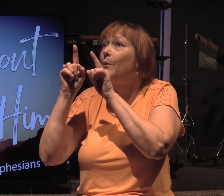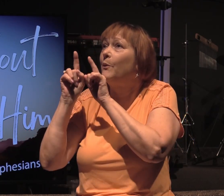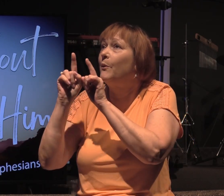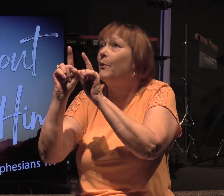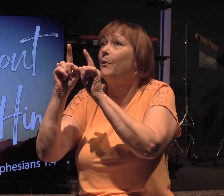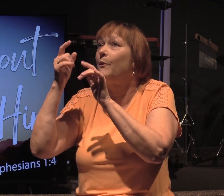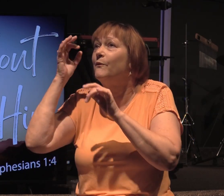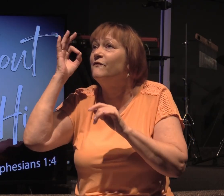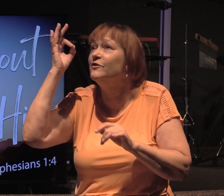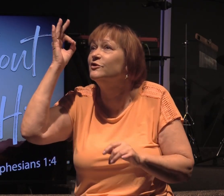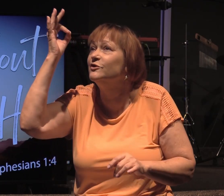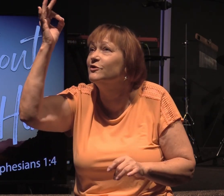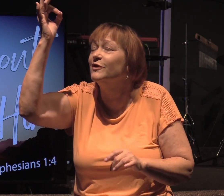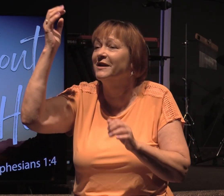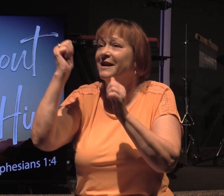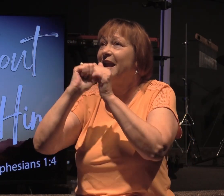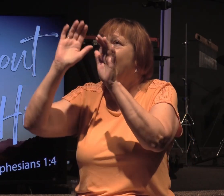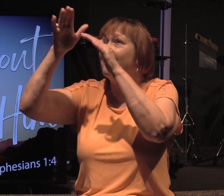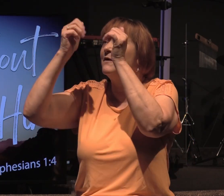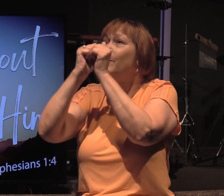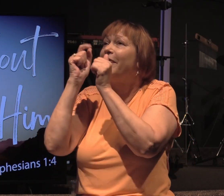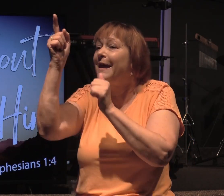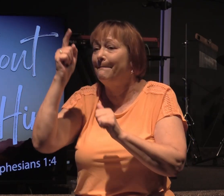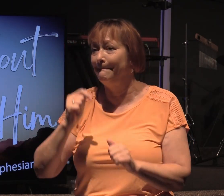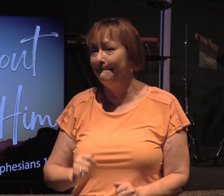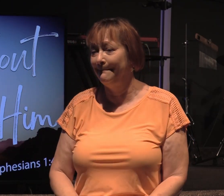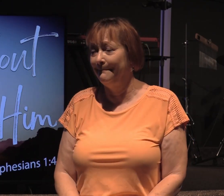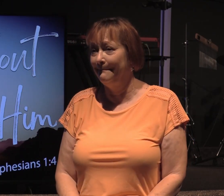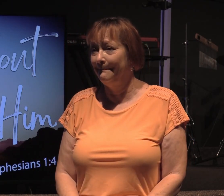future, future, future in heaven with him.